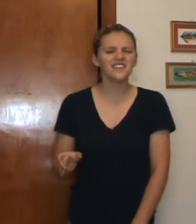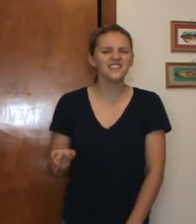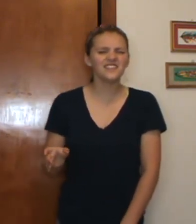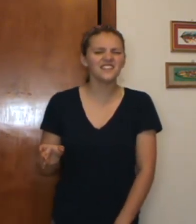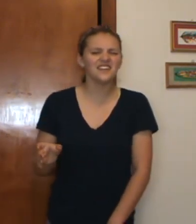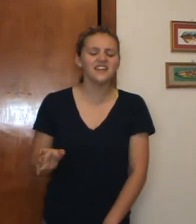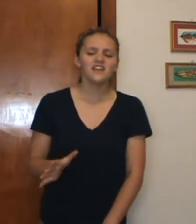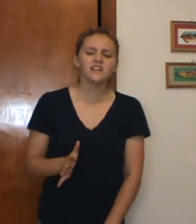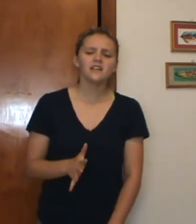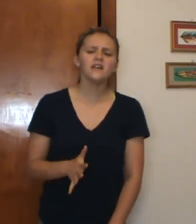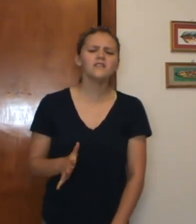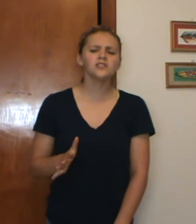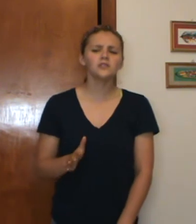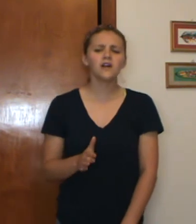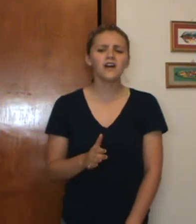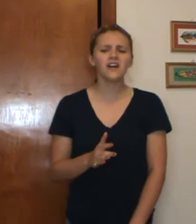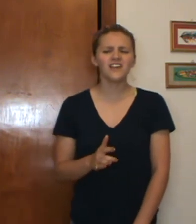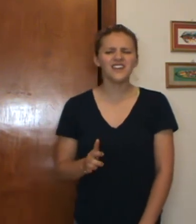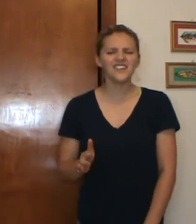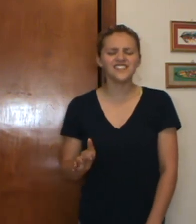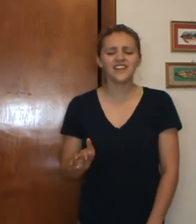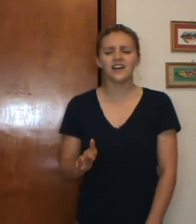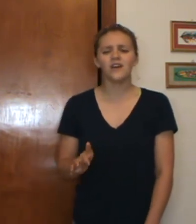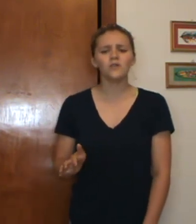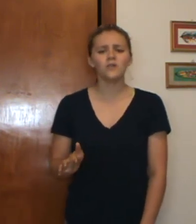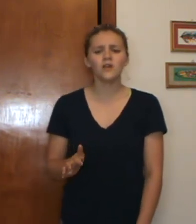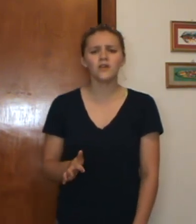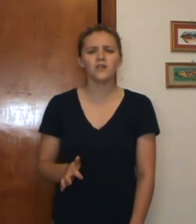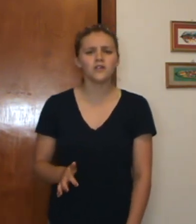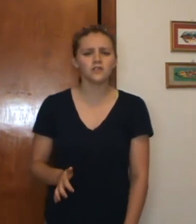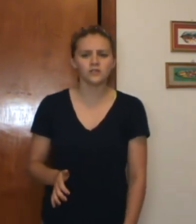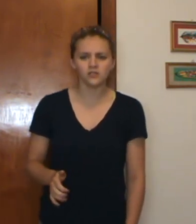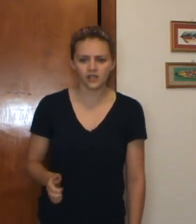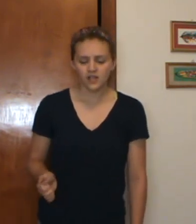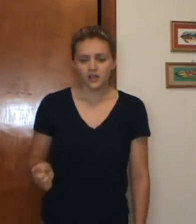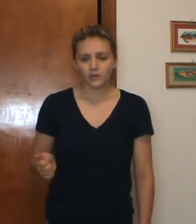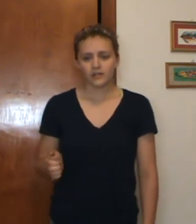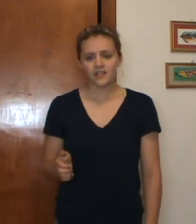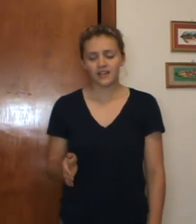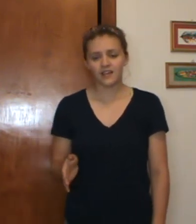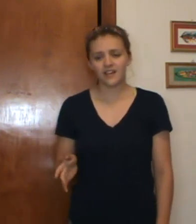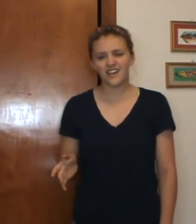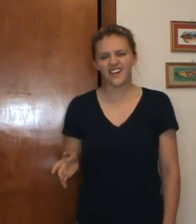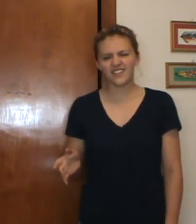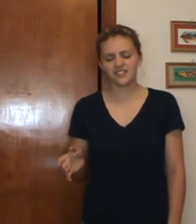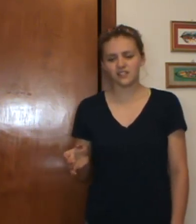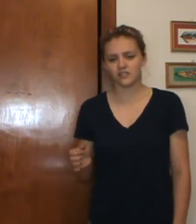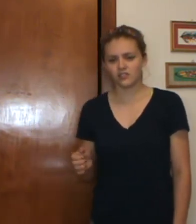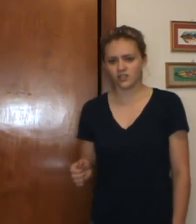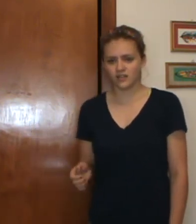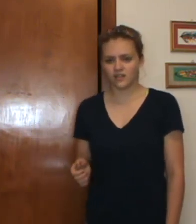Gives you all his hours When he has the chance